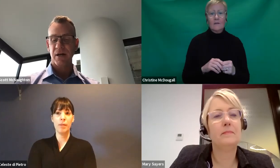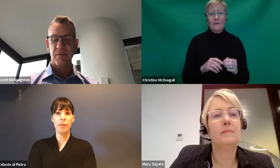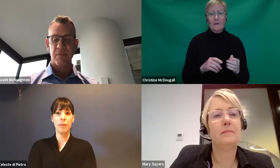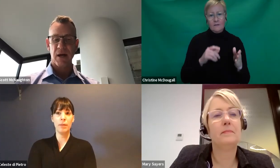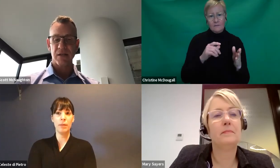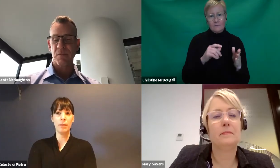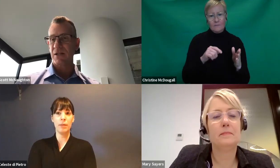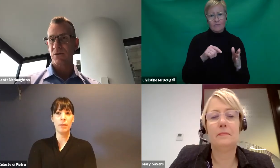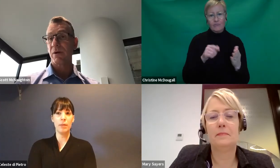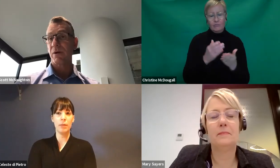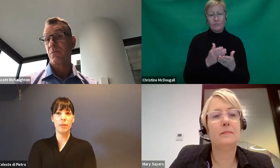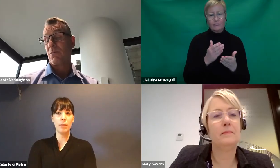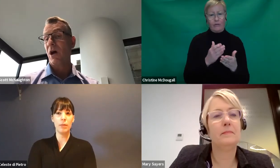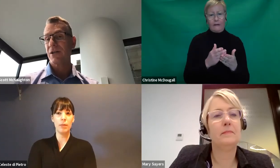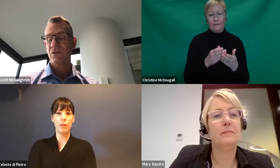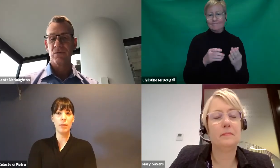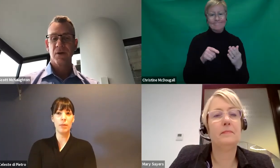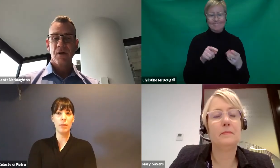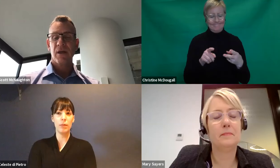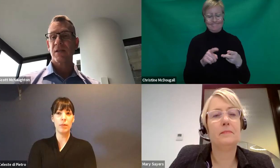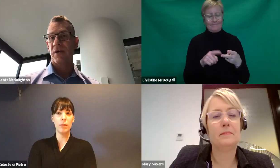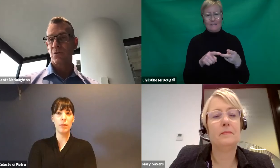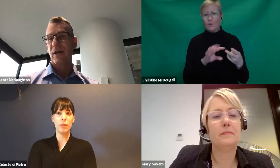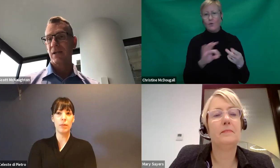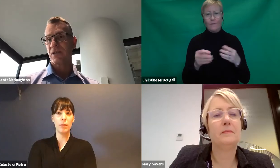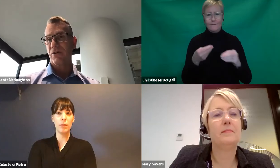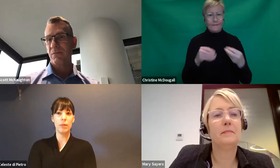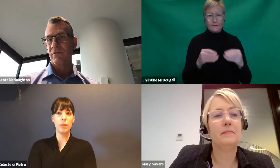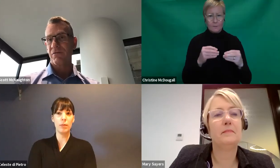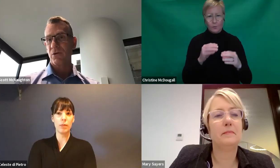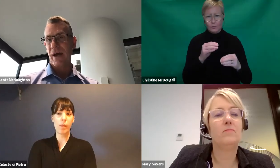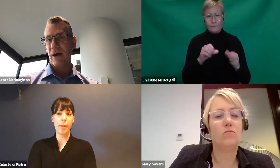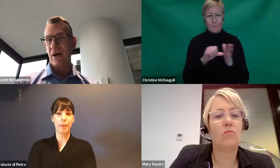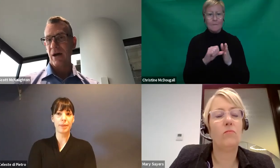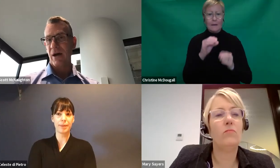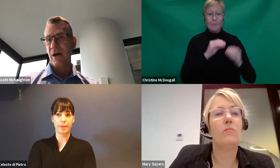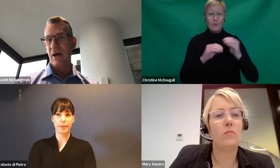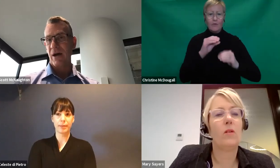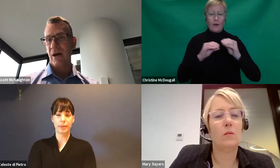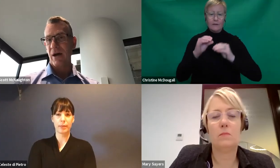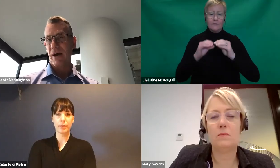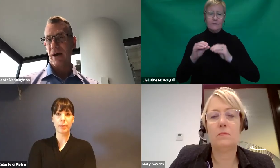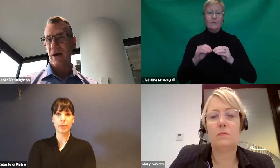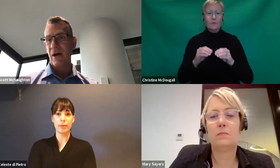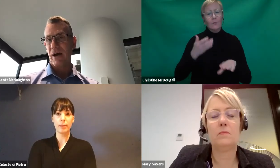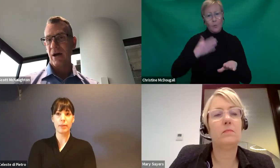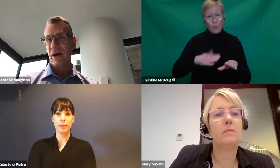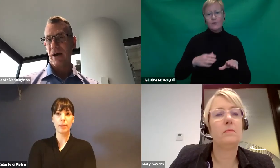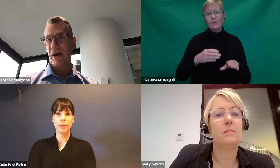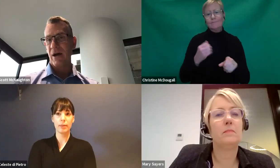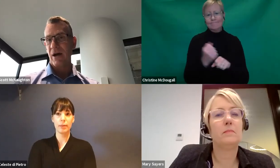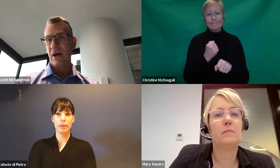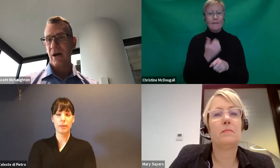as much as we would like to. These are things we're considering moving forward, how we can create more flexibility, but at the moment